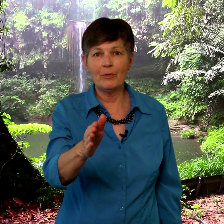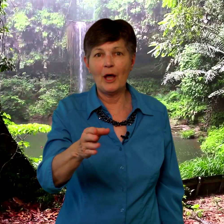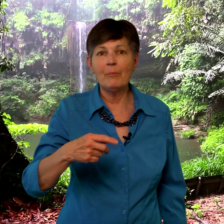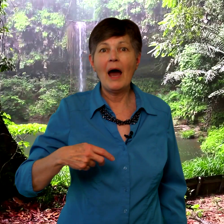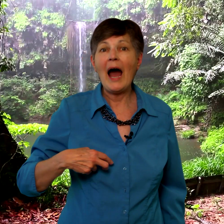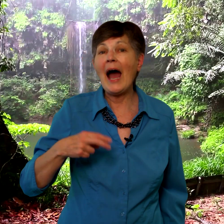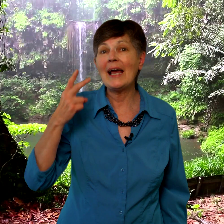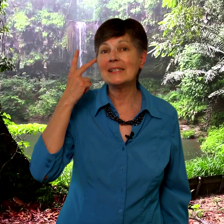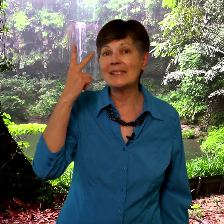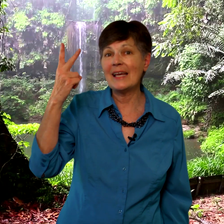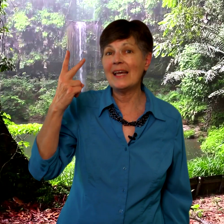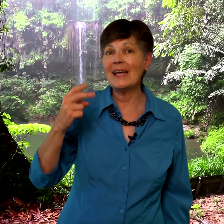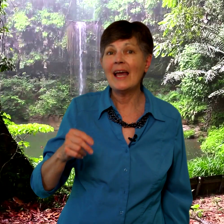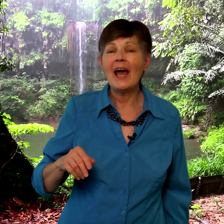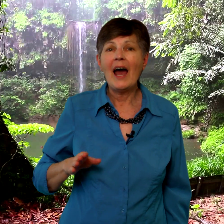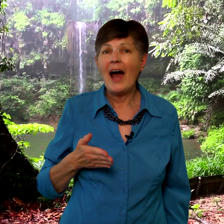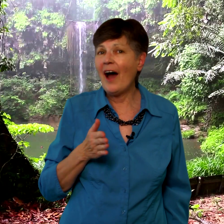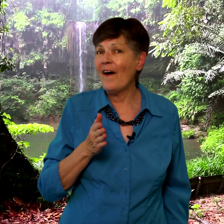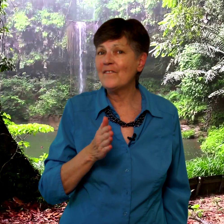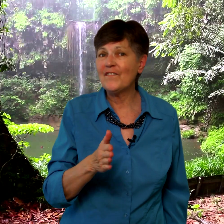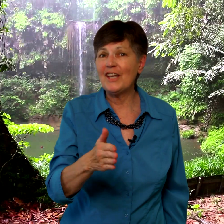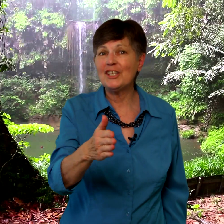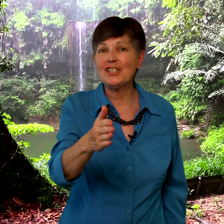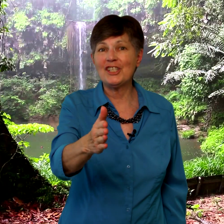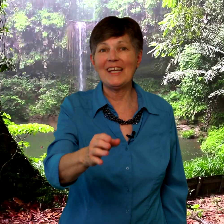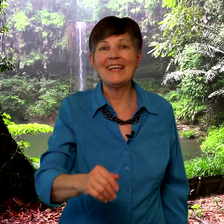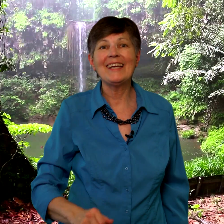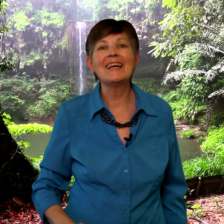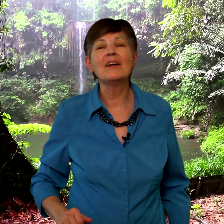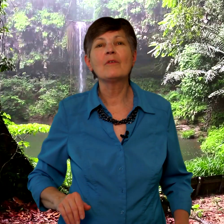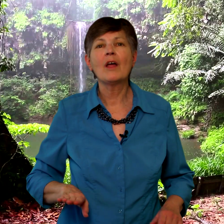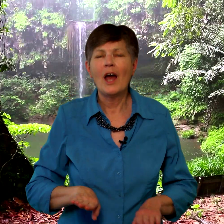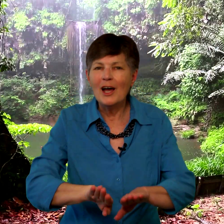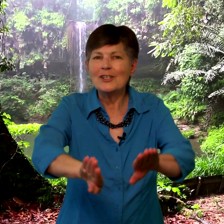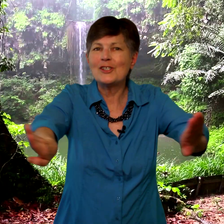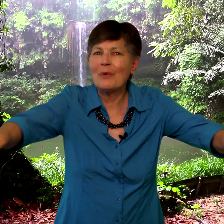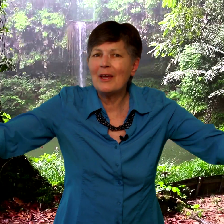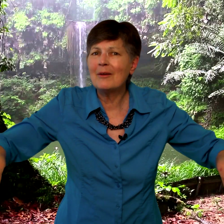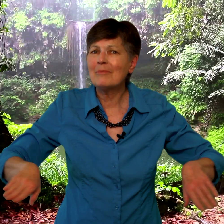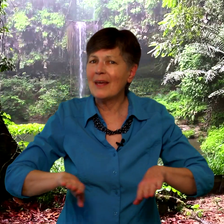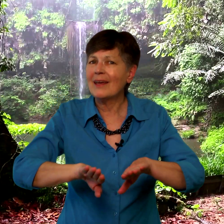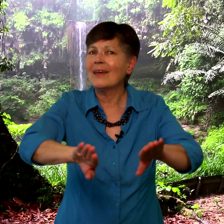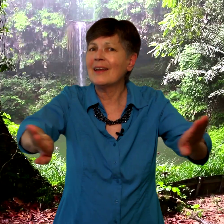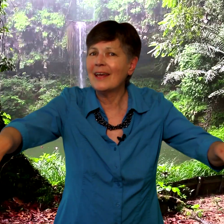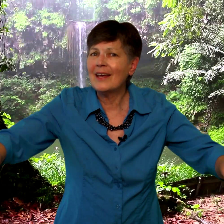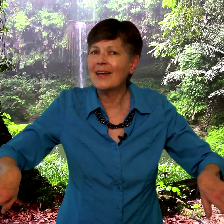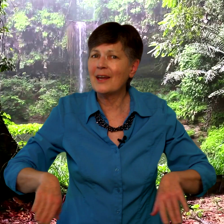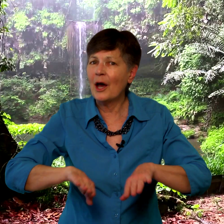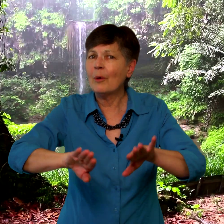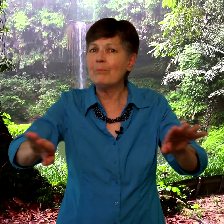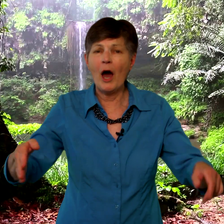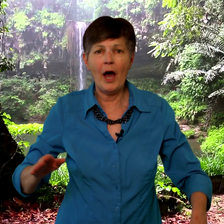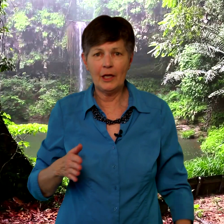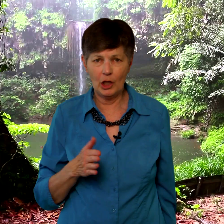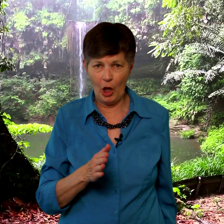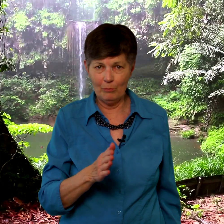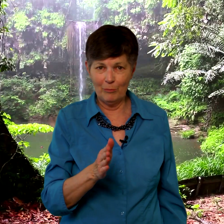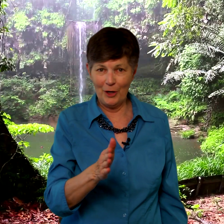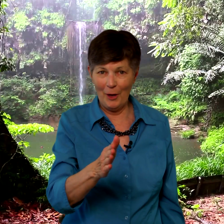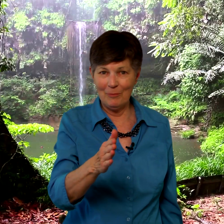clump. I see a fishy swimming in a pond, clump, clump,